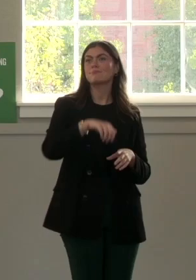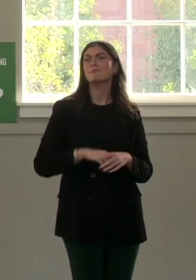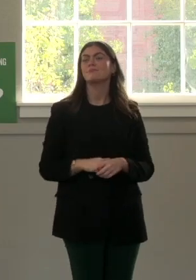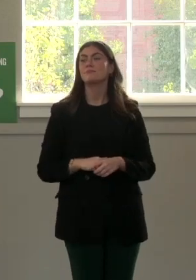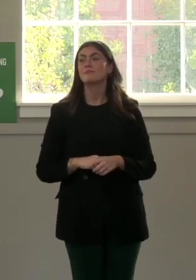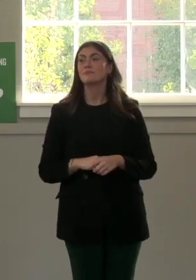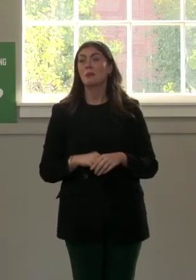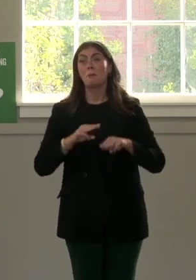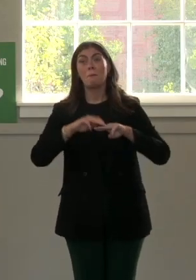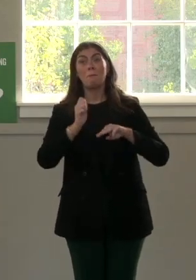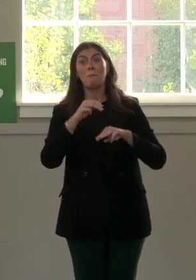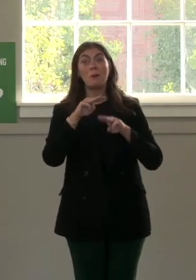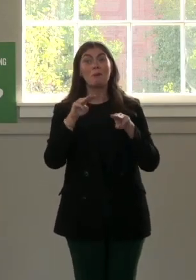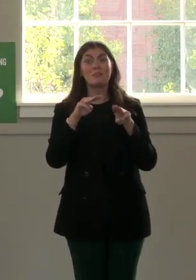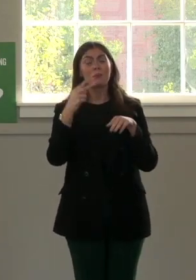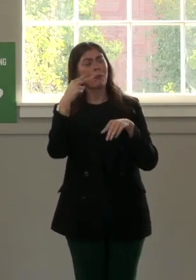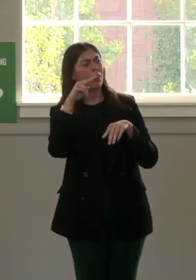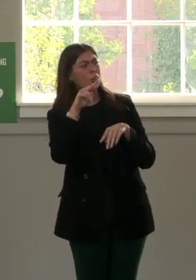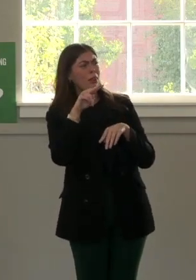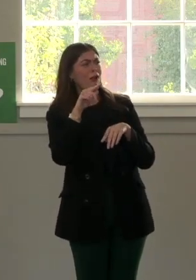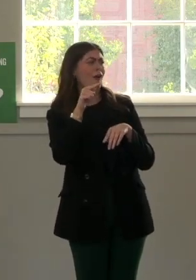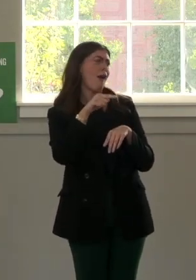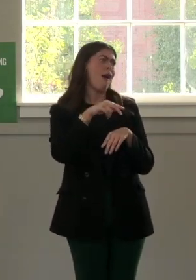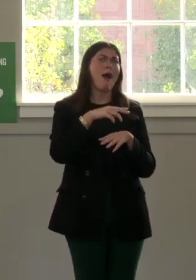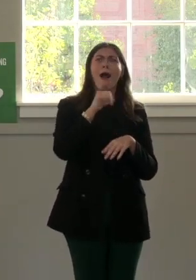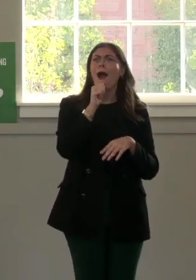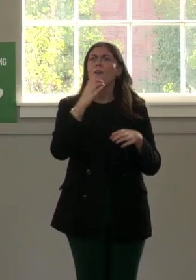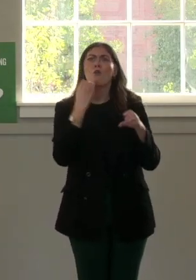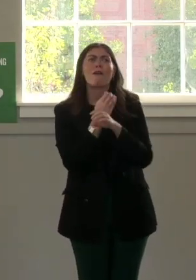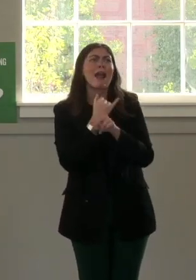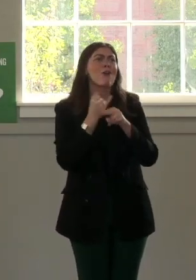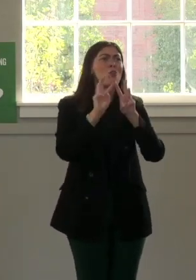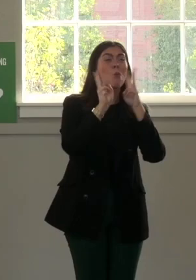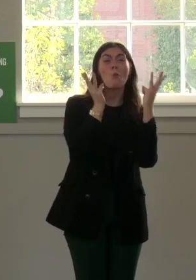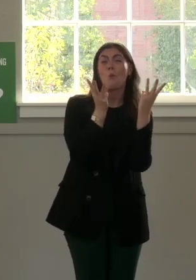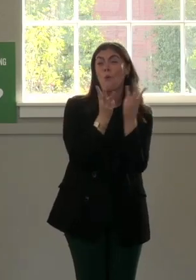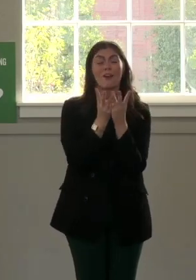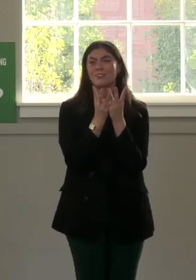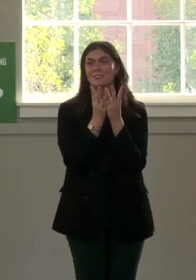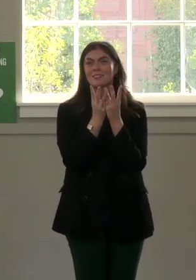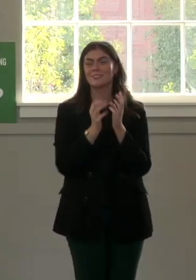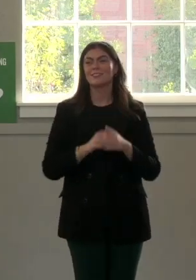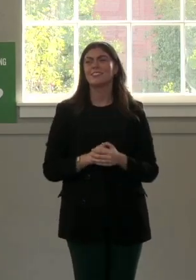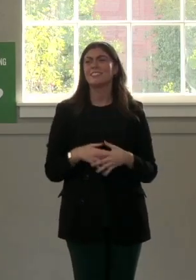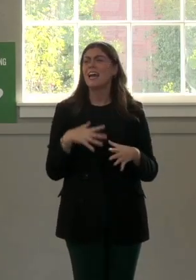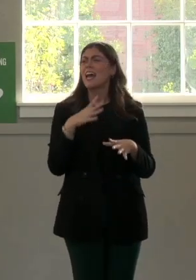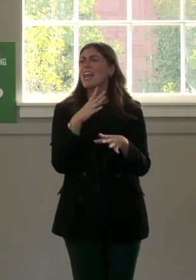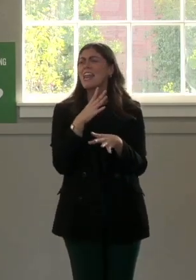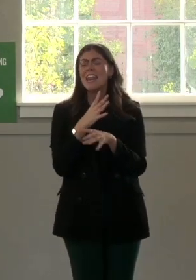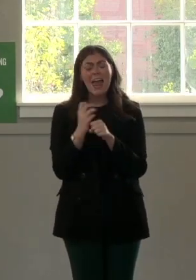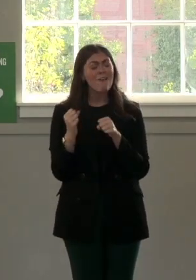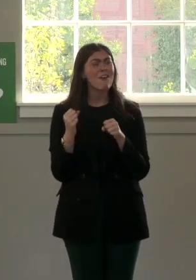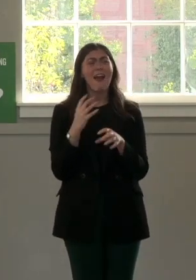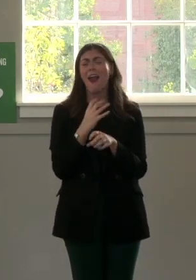To most people it looks like I happen to care in the world. And anything like that. Never, ever,